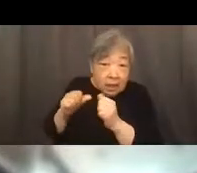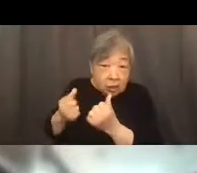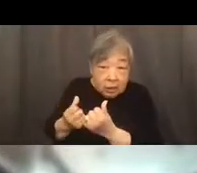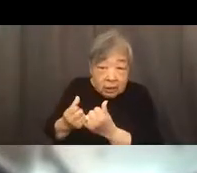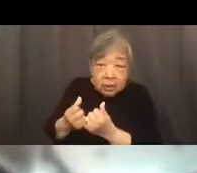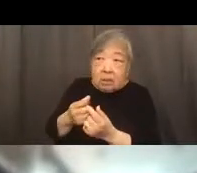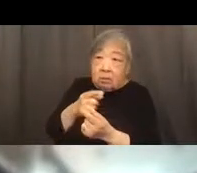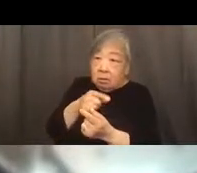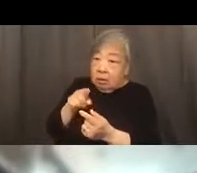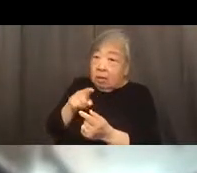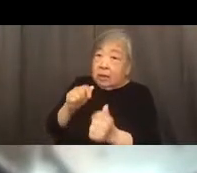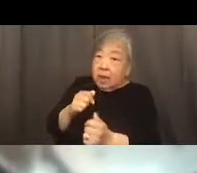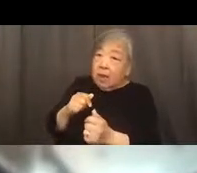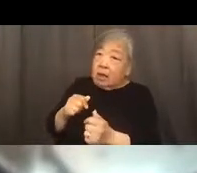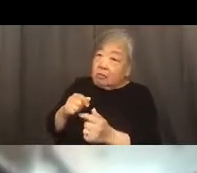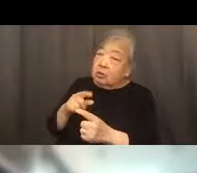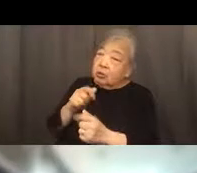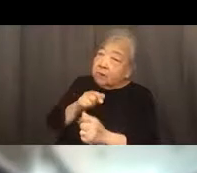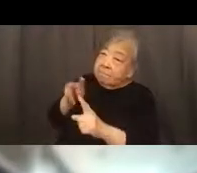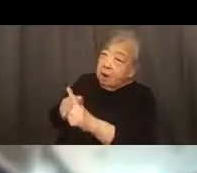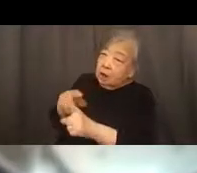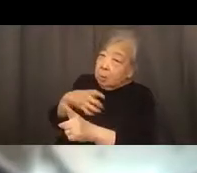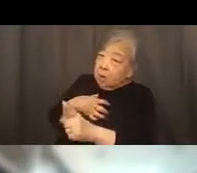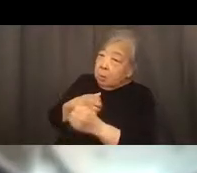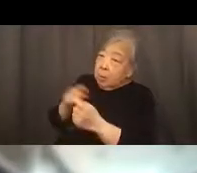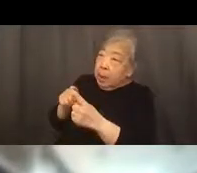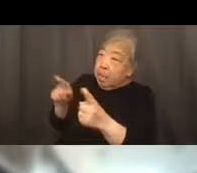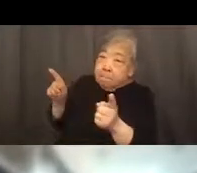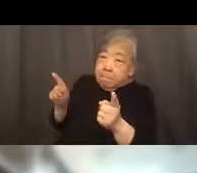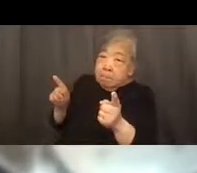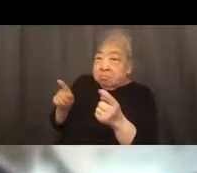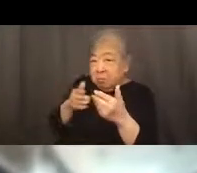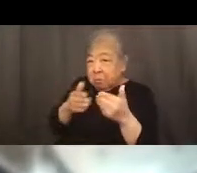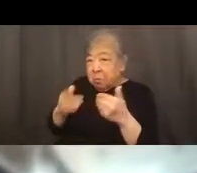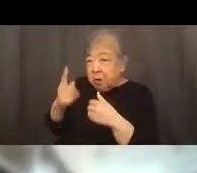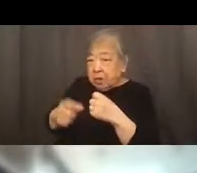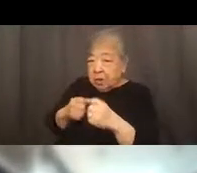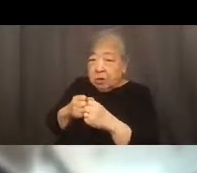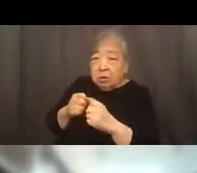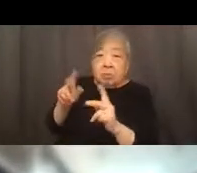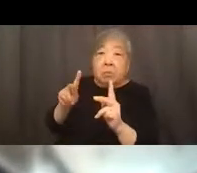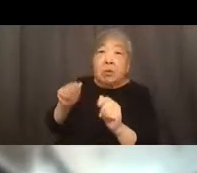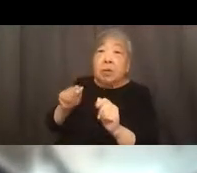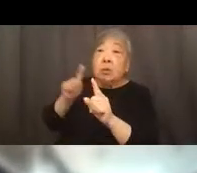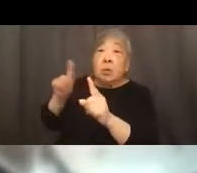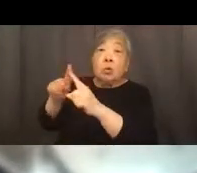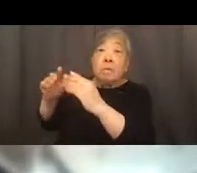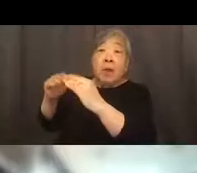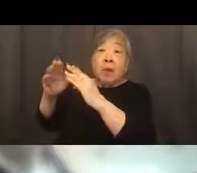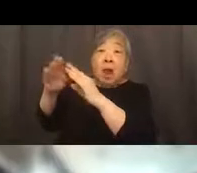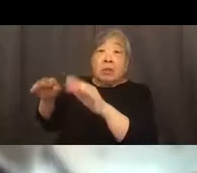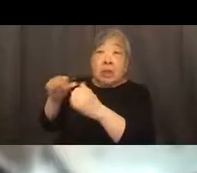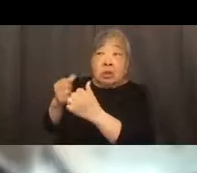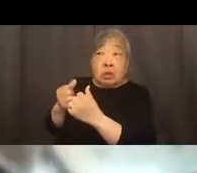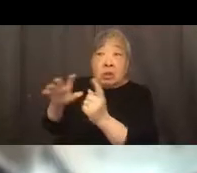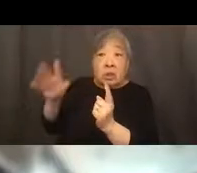within one year. Um, people can go to their housing organizations and report and those organizations can help them